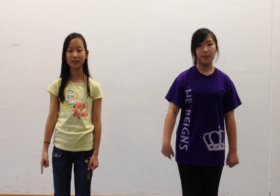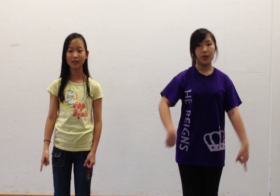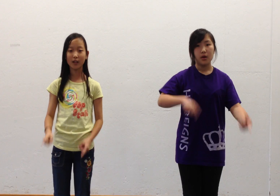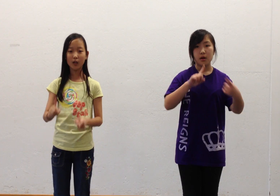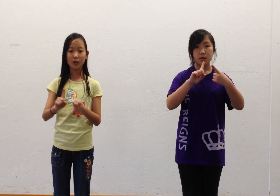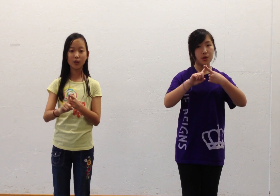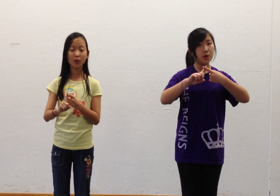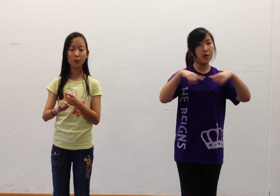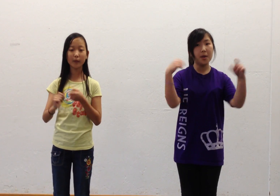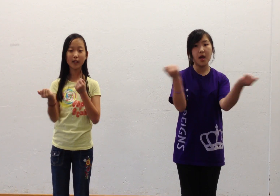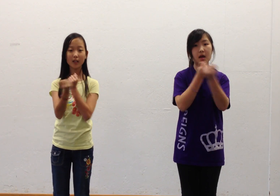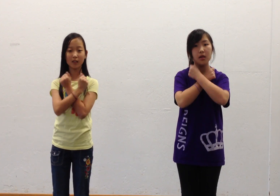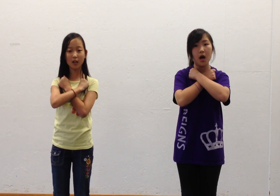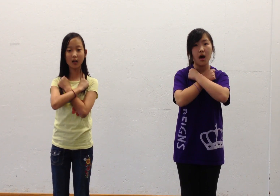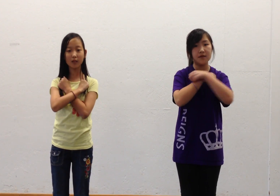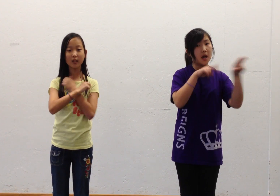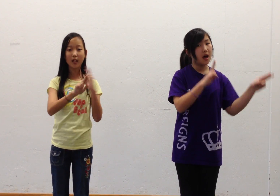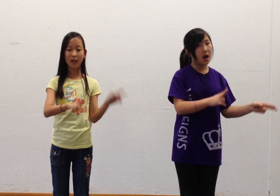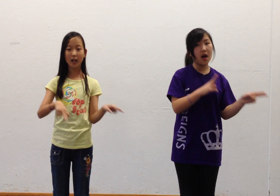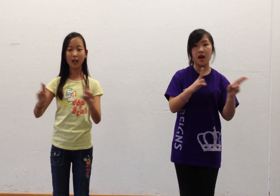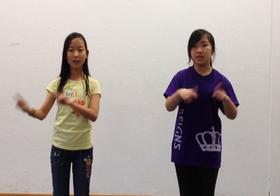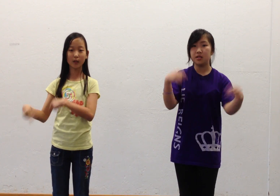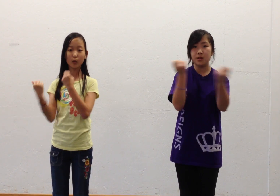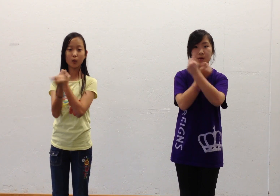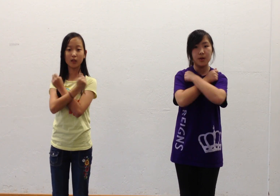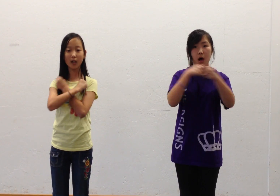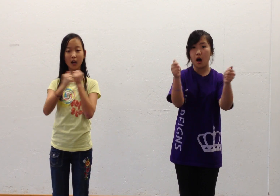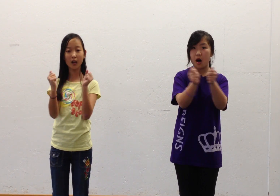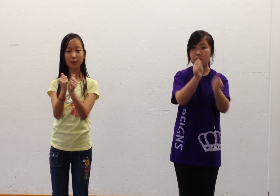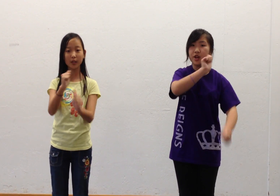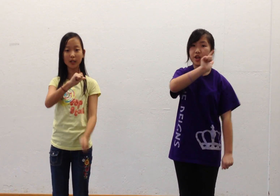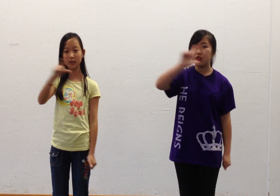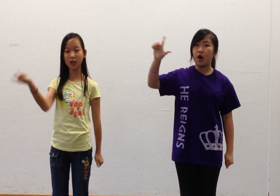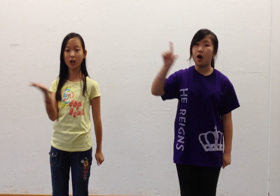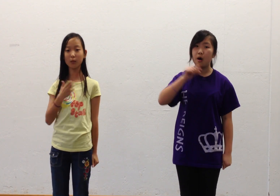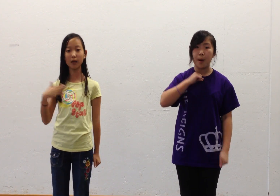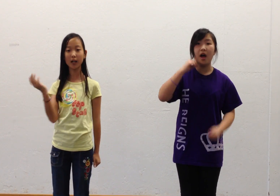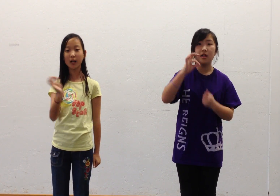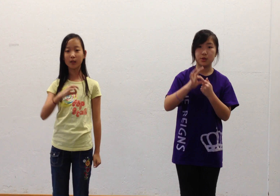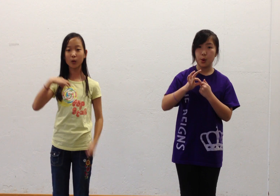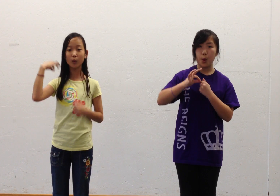to be loved as to love with all my soul.